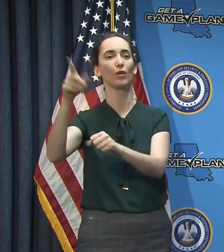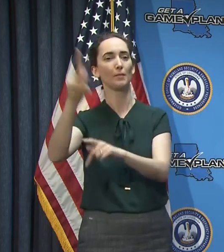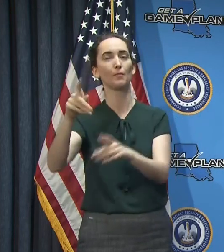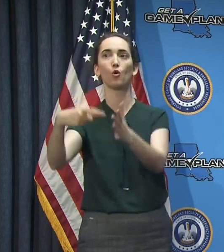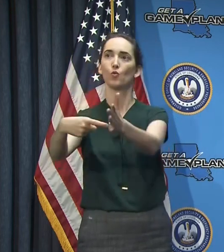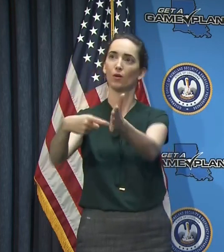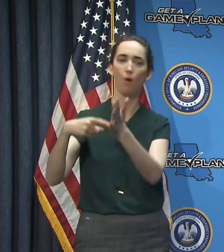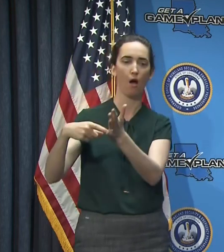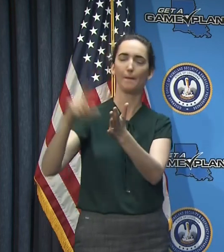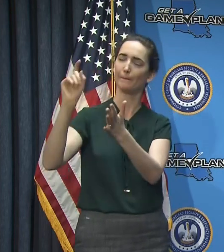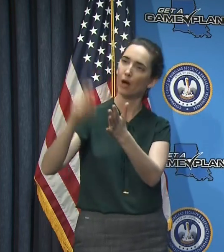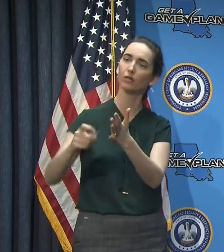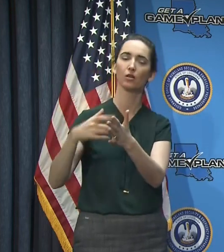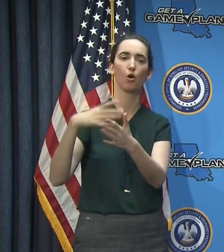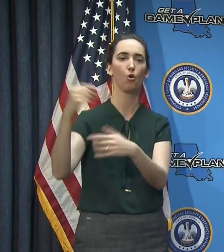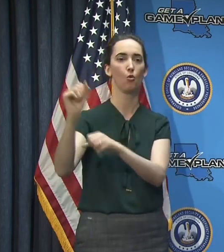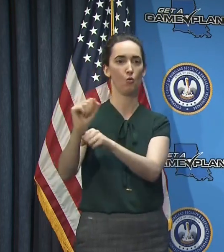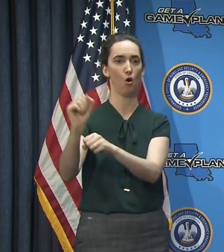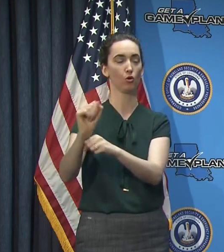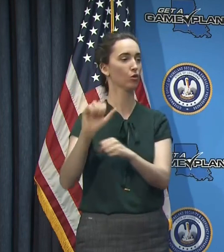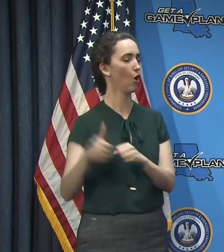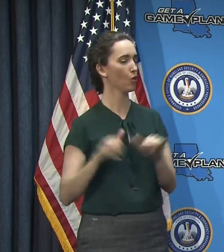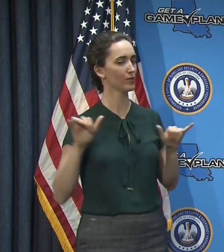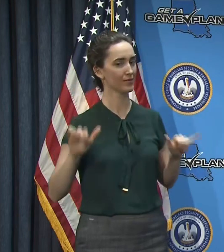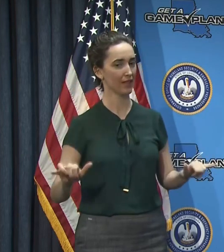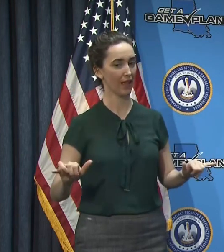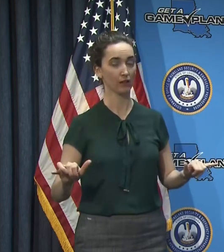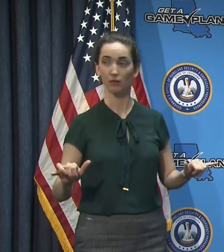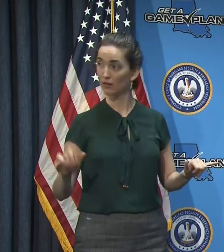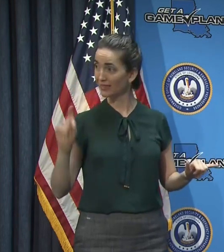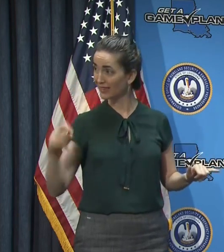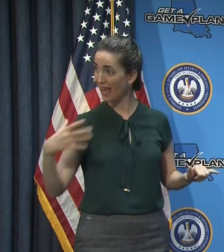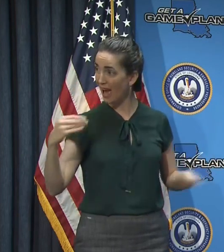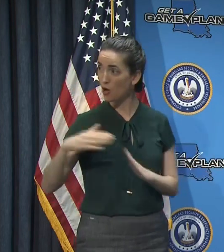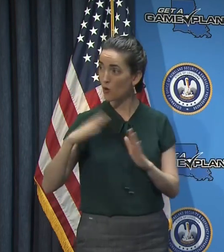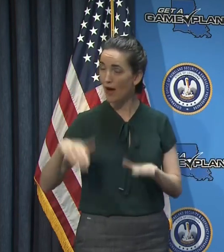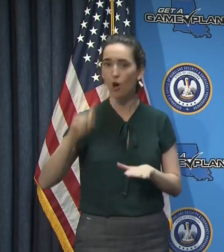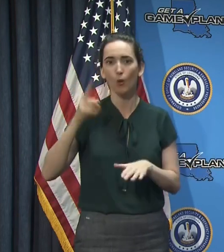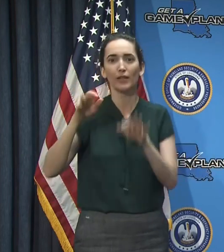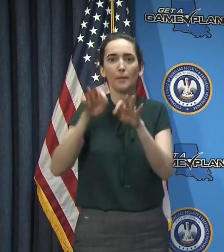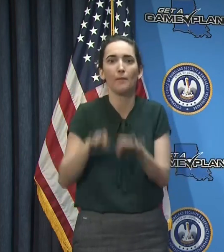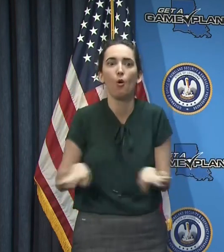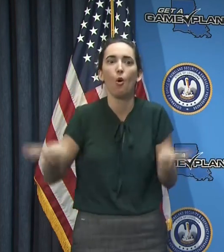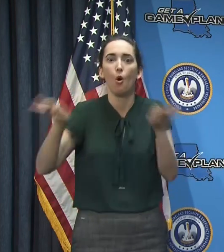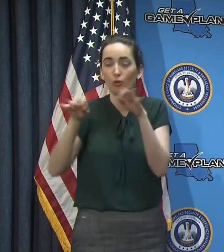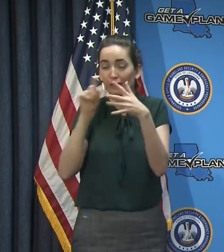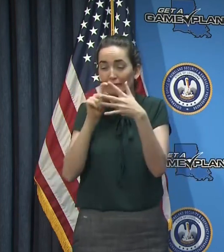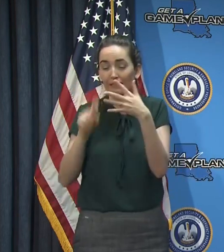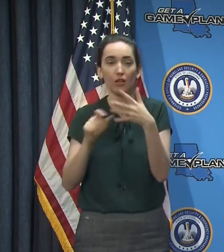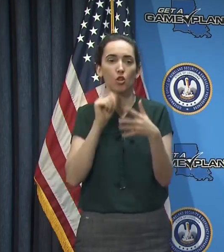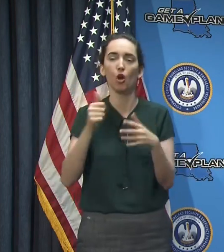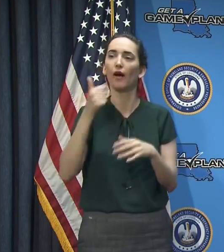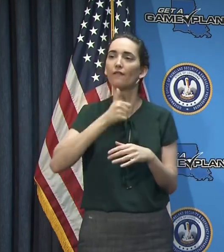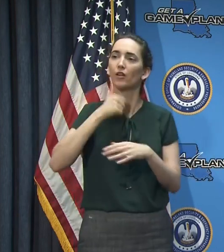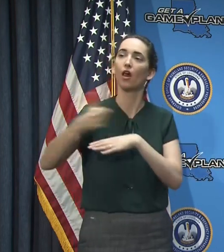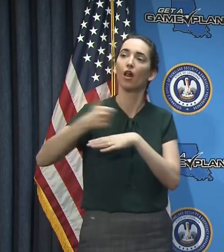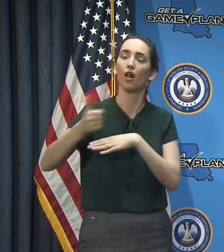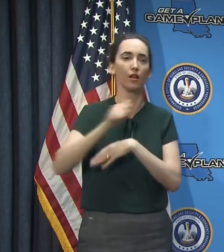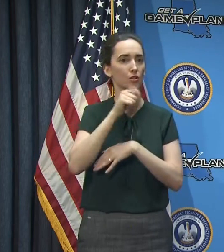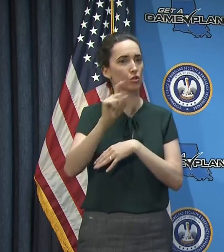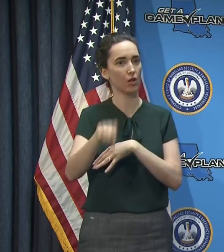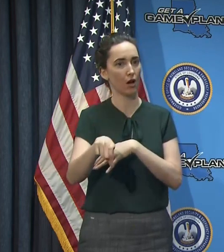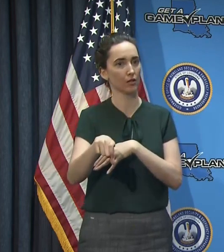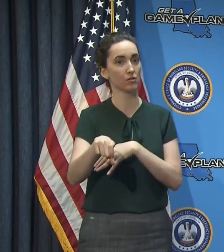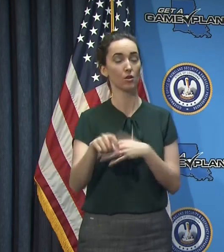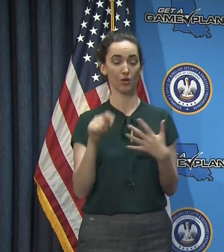other individuals only go out when it's essential that they do so, and not more frequently than is necessary, and so forth. So that's